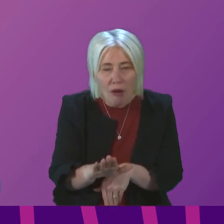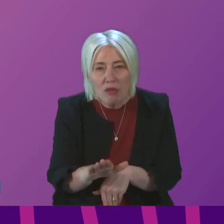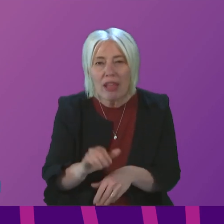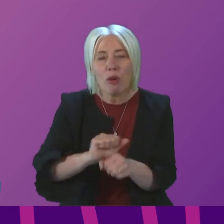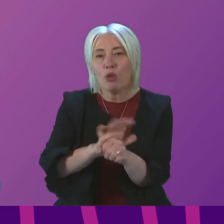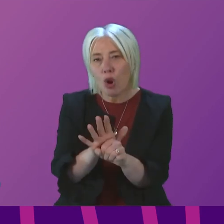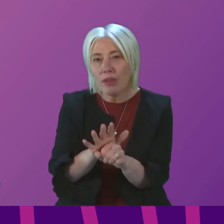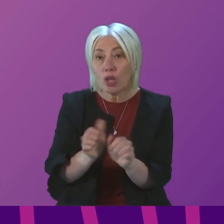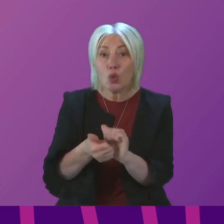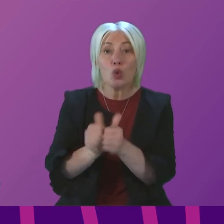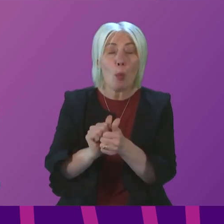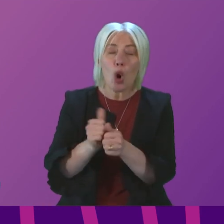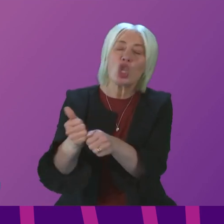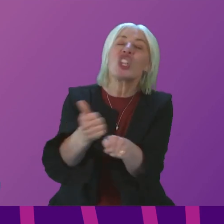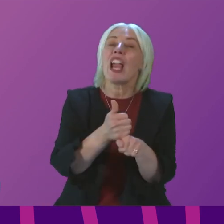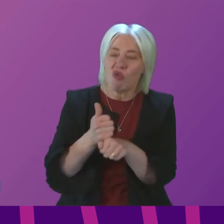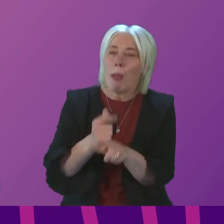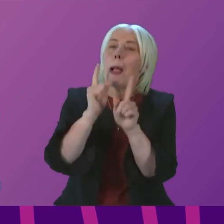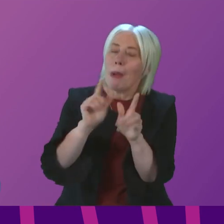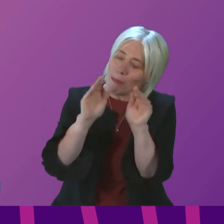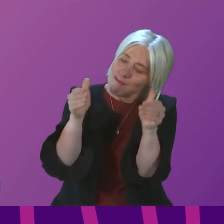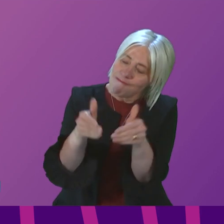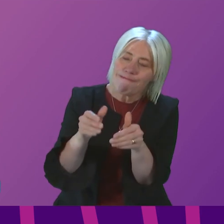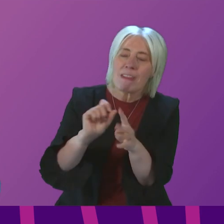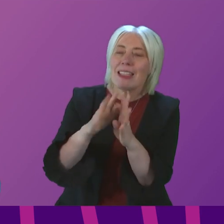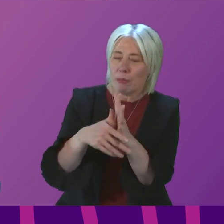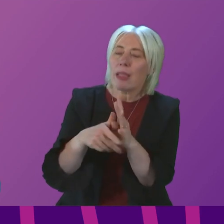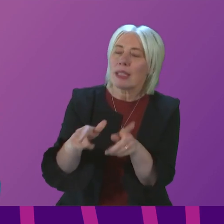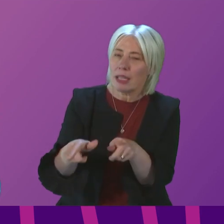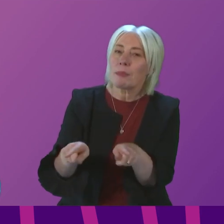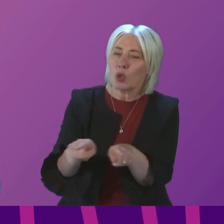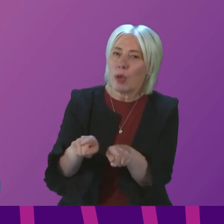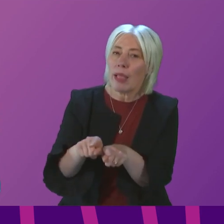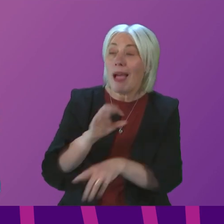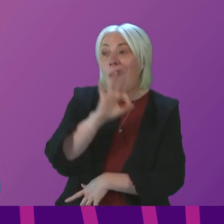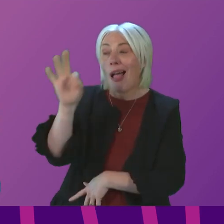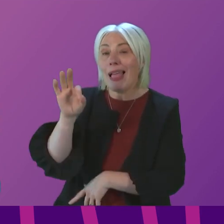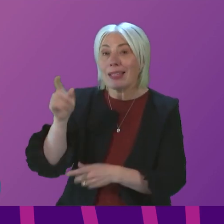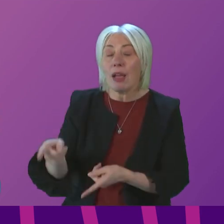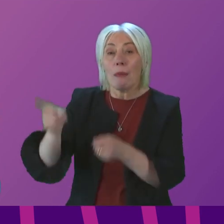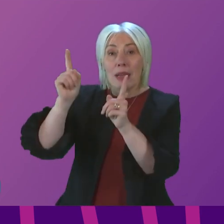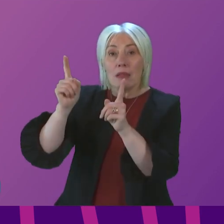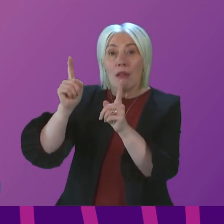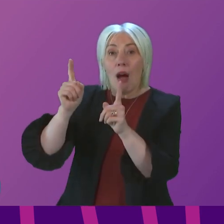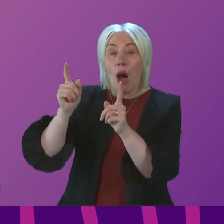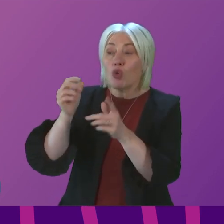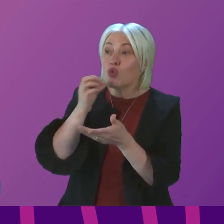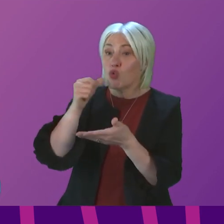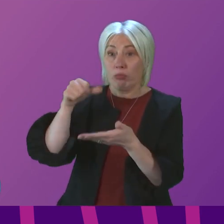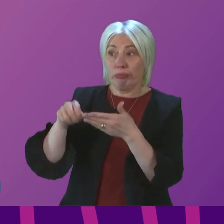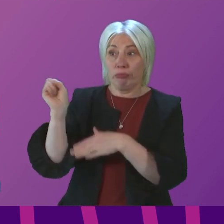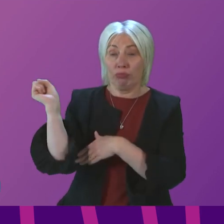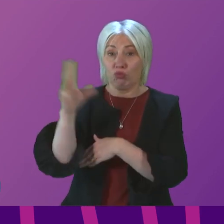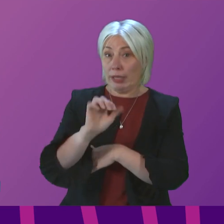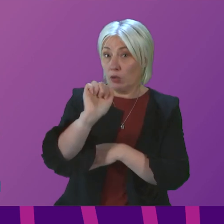impact of sport in general, but disability sport in particular. I will ask the Minister, in due course, to write to the member with further